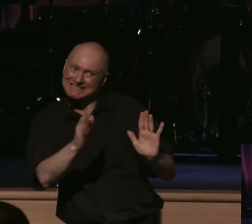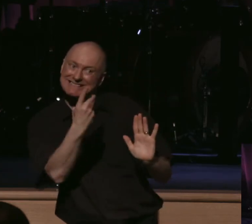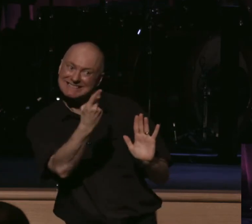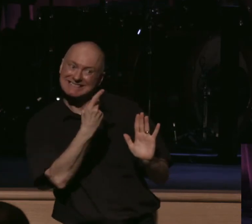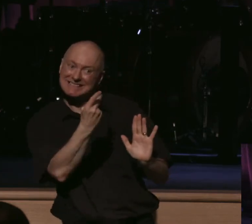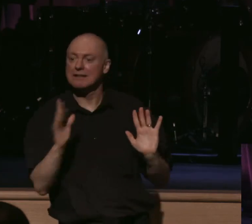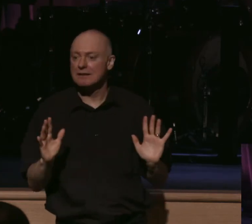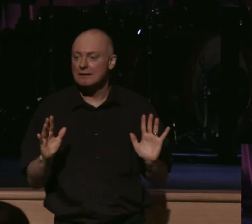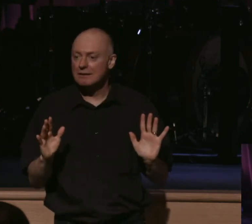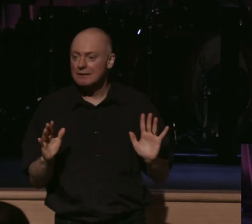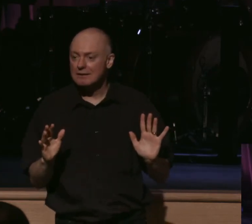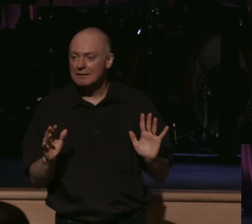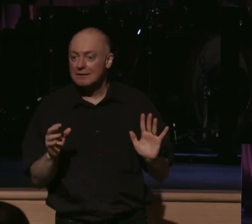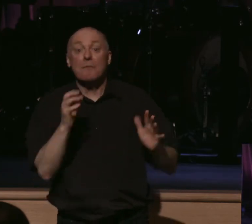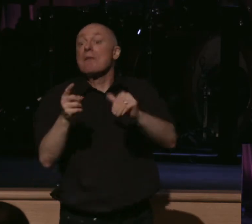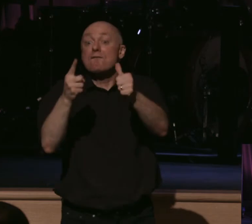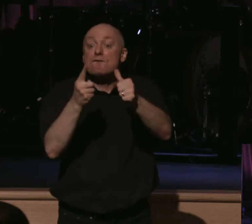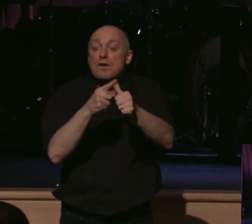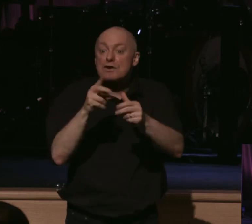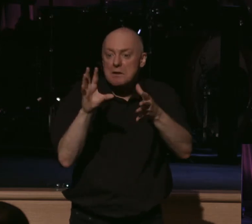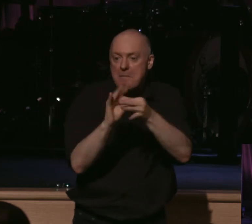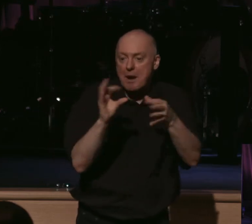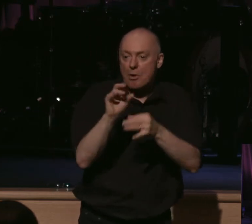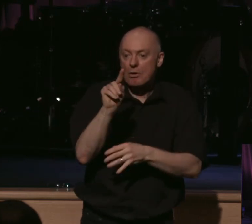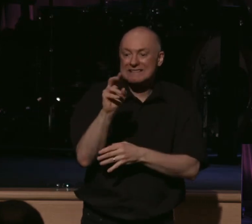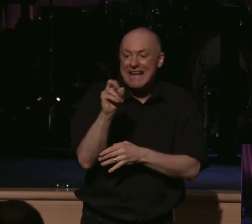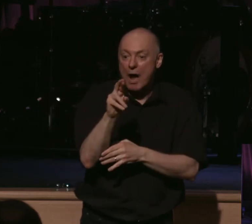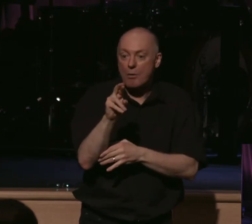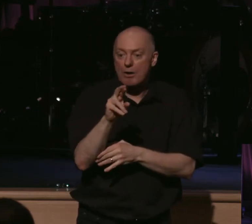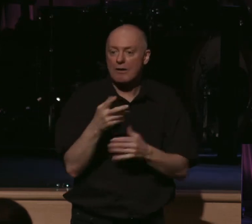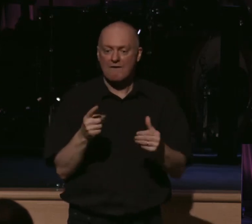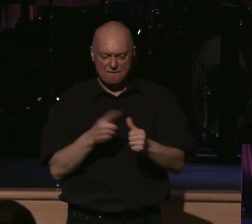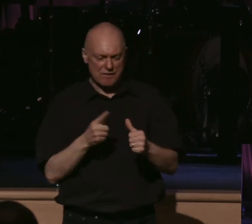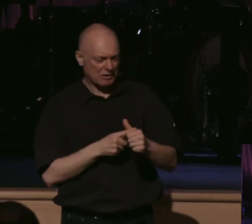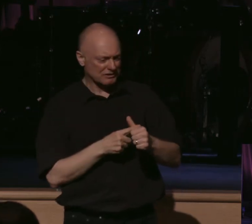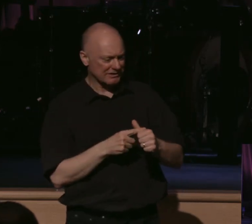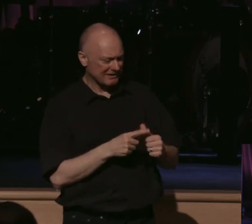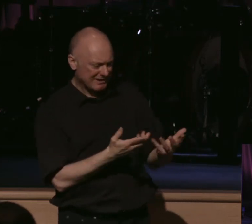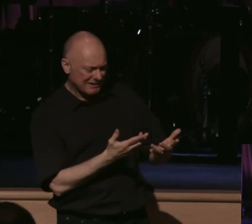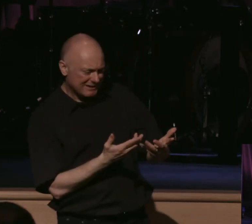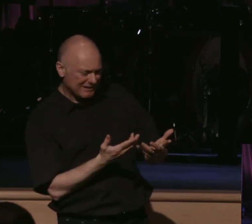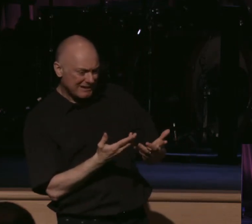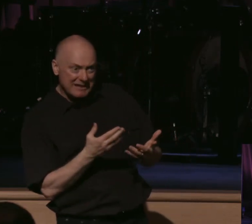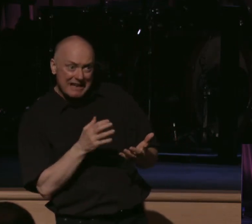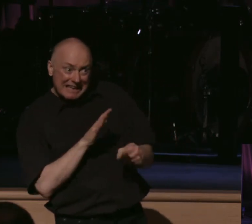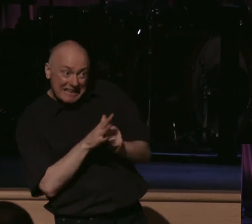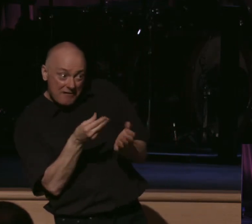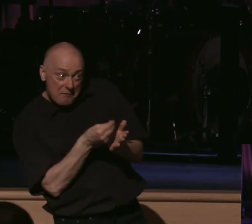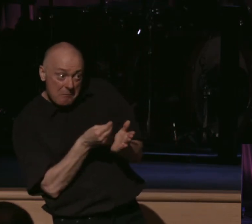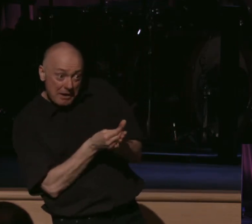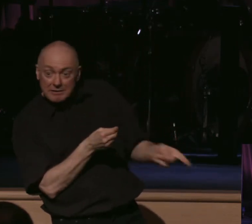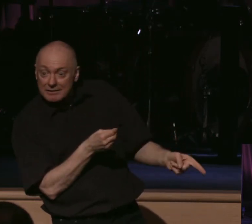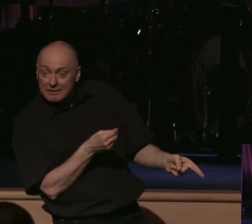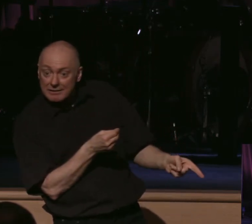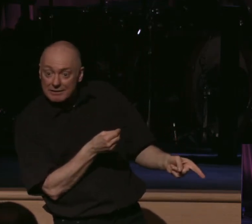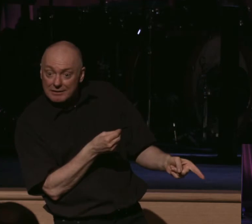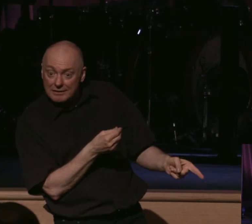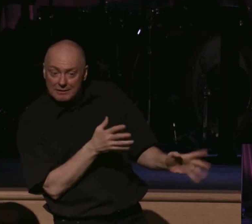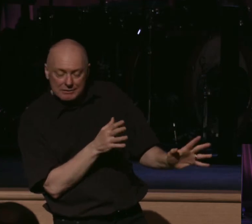The first parable of the tower could be sit down and count the cost of following Christ. The second parable could be